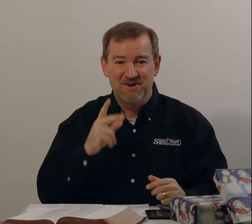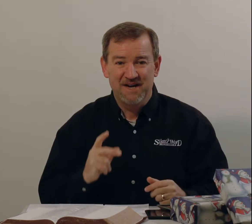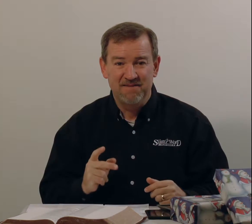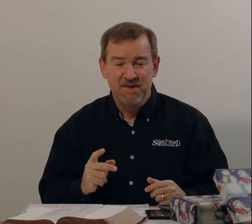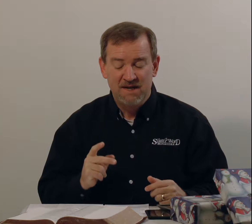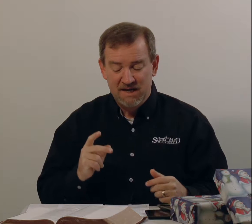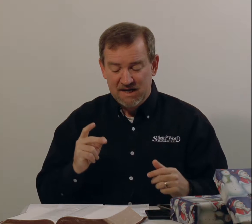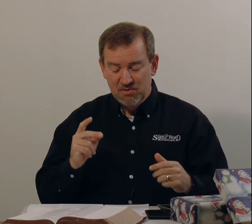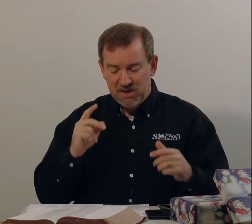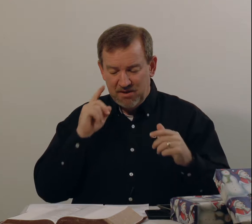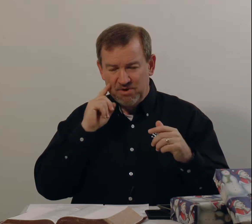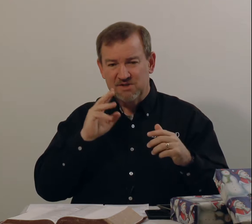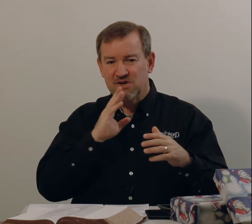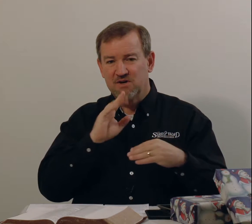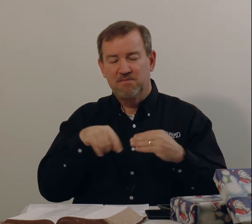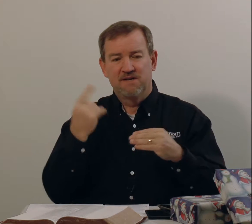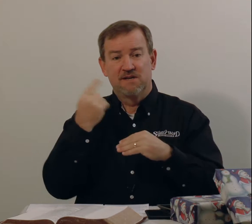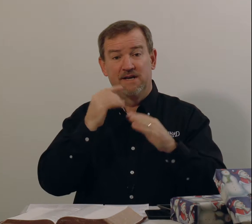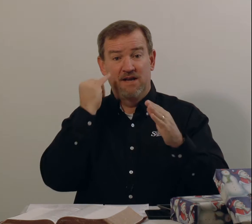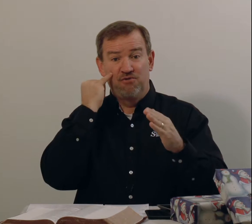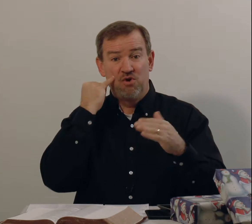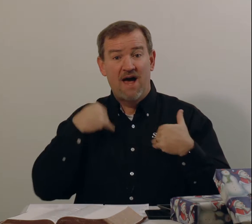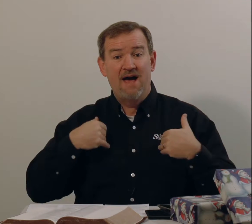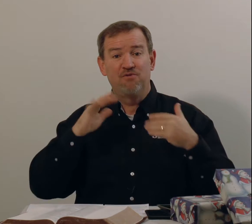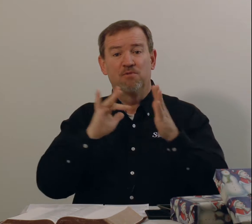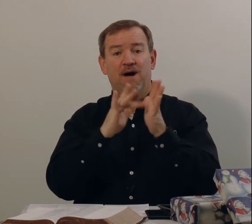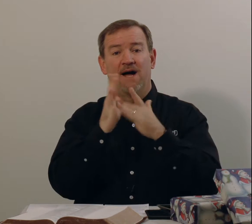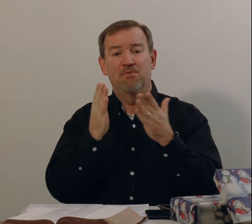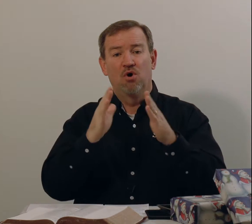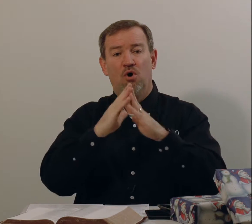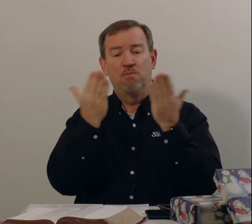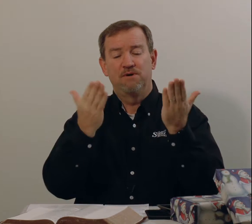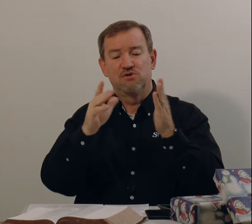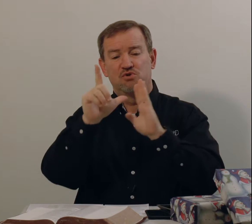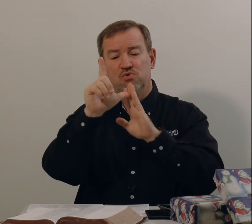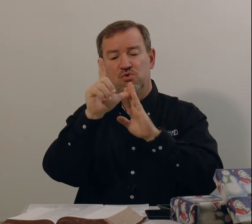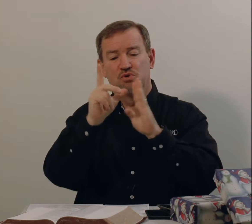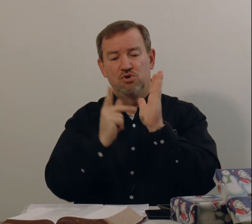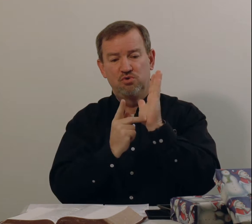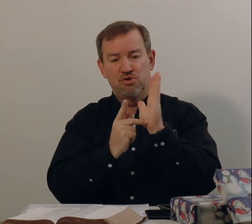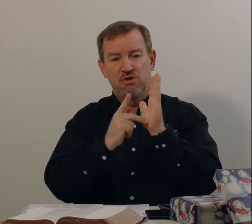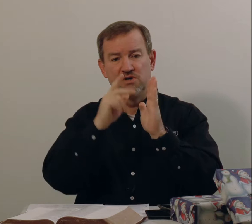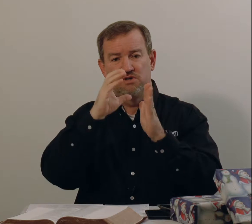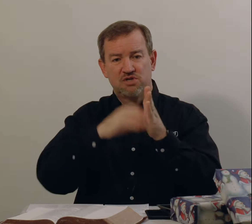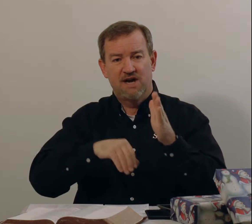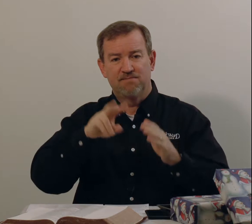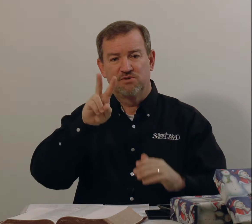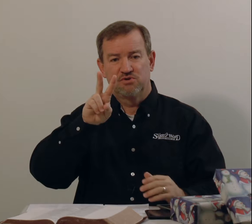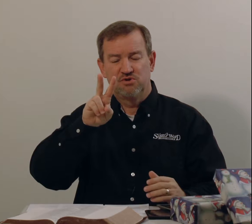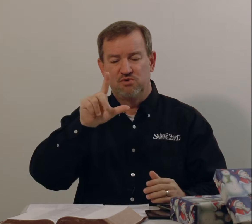right. Well, I want to talk about today, if you have your Bible open to Luke chapter 2.